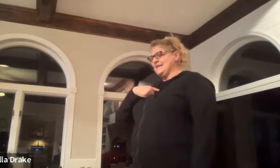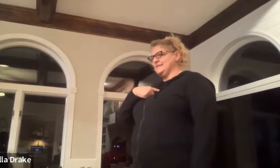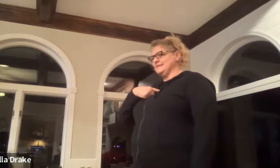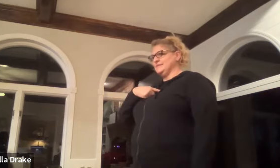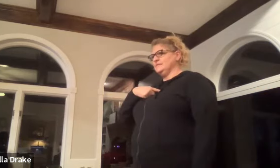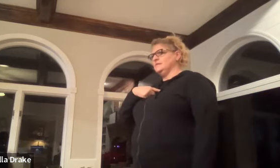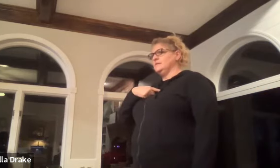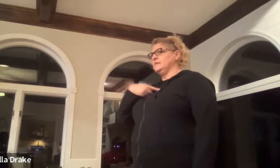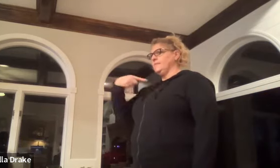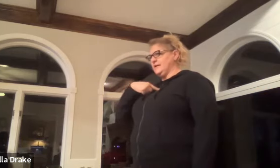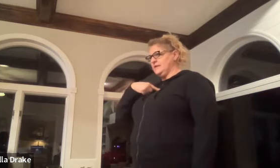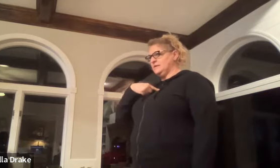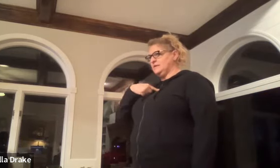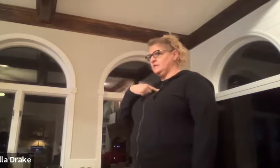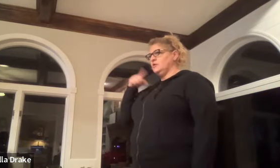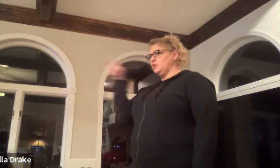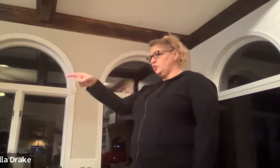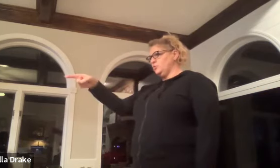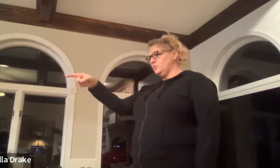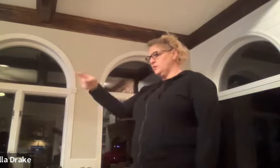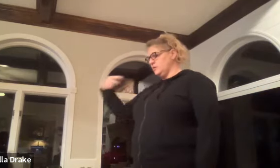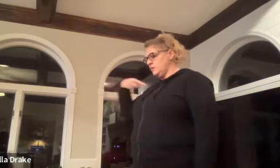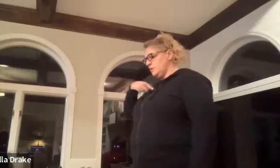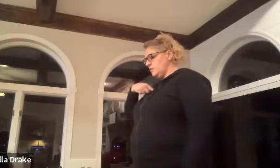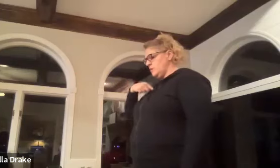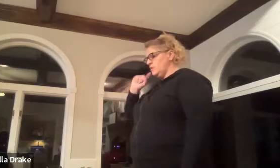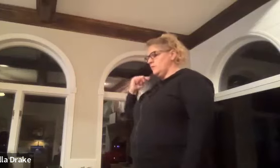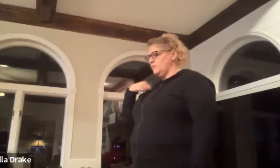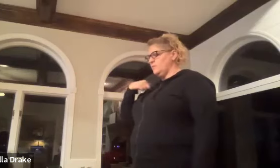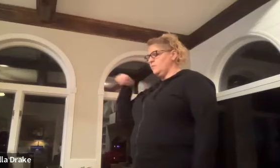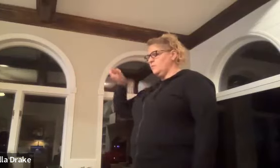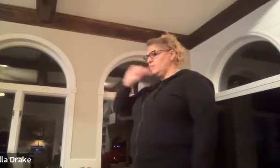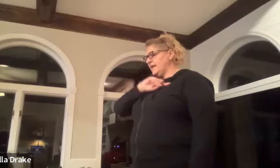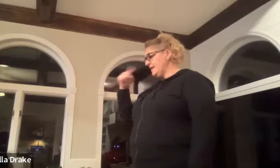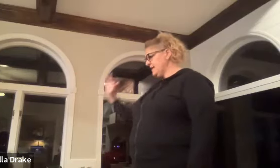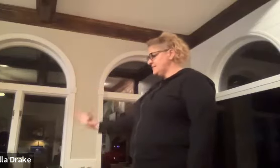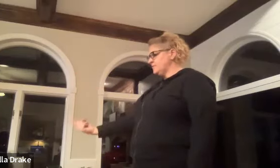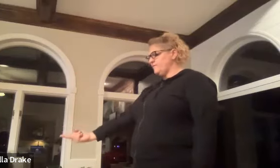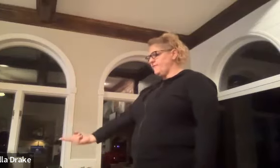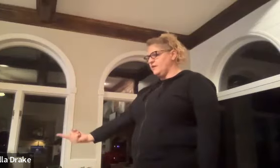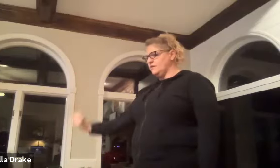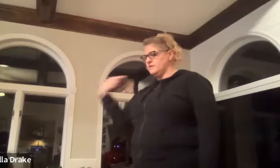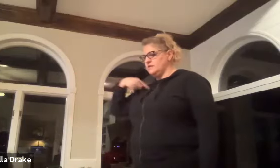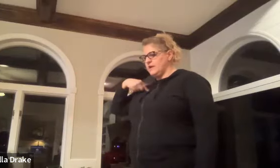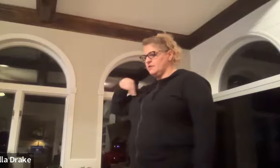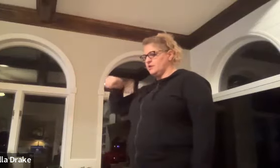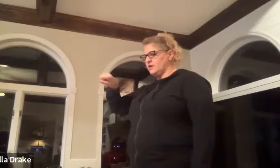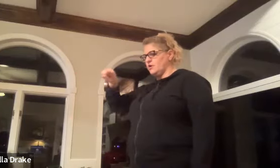me you we is your finger and you're going to go